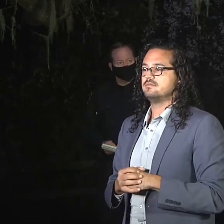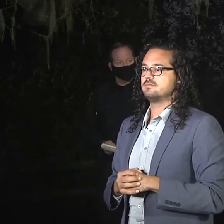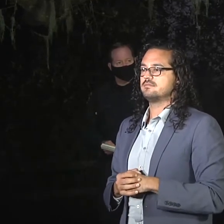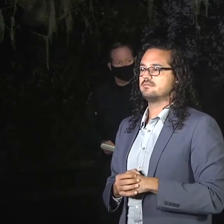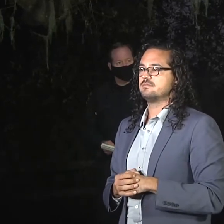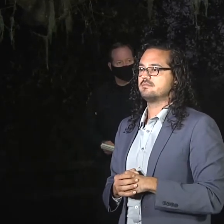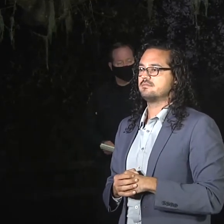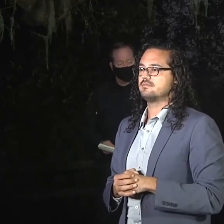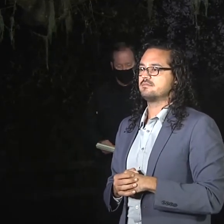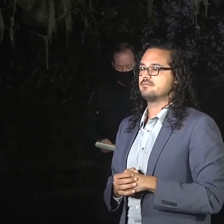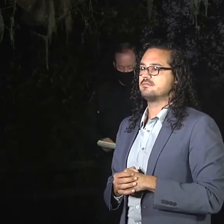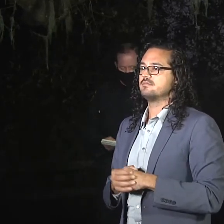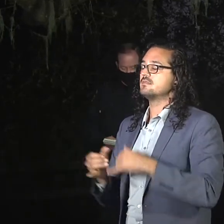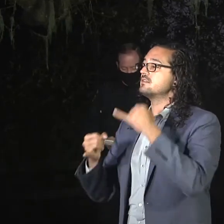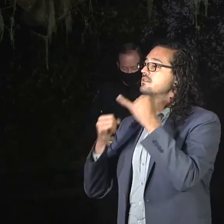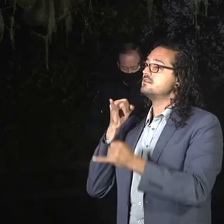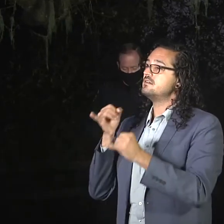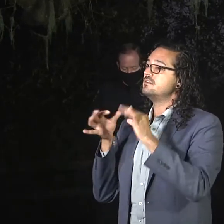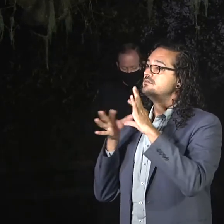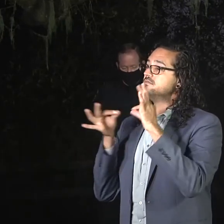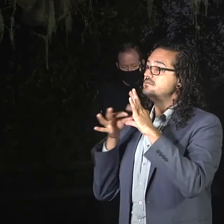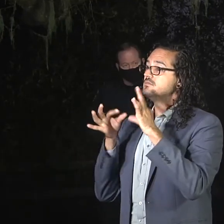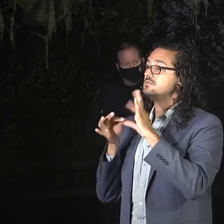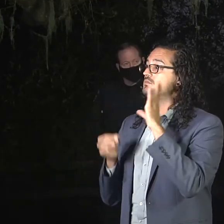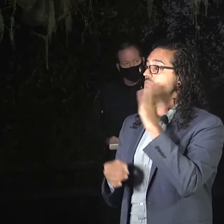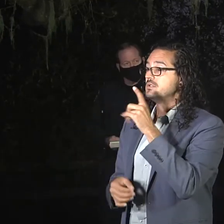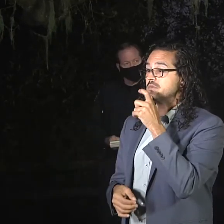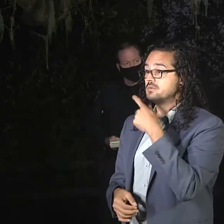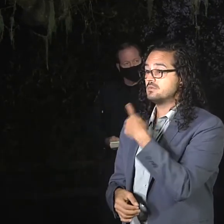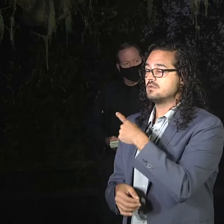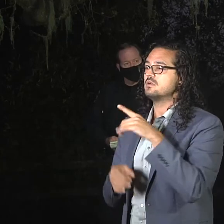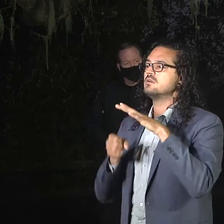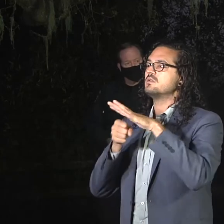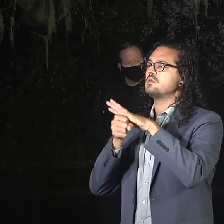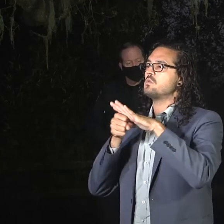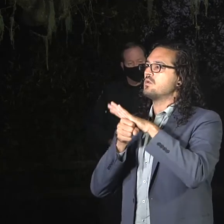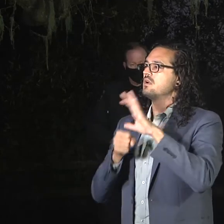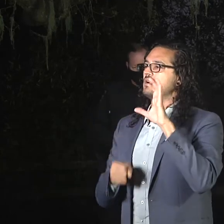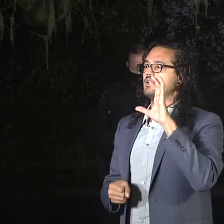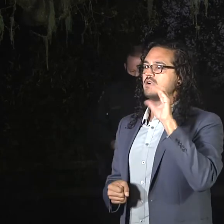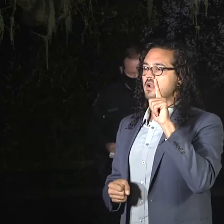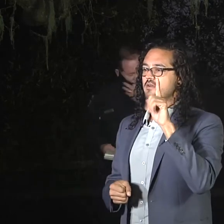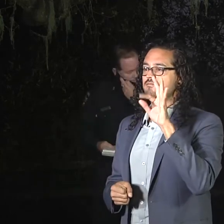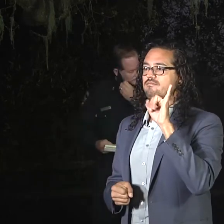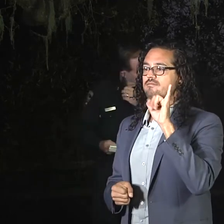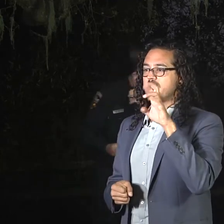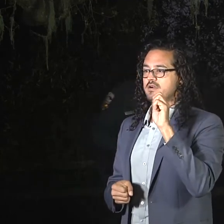And our final speaker this morning from the local CAL FIRE unit, CAL FIRE unit Chief Ian Larkin.